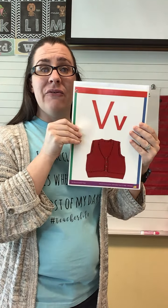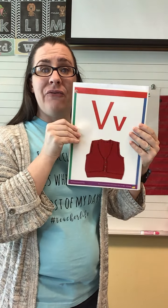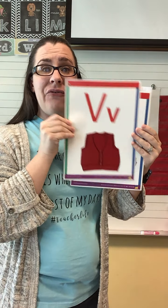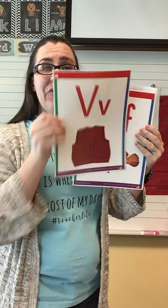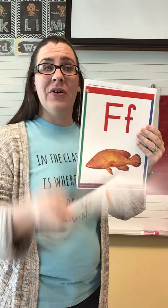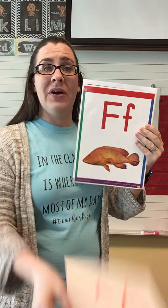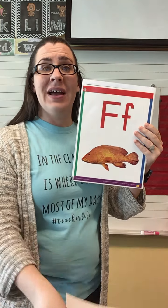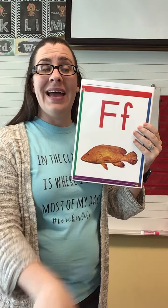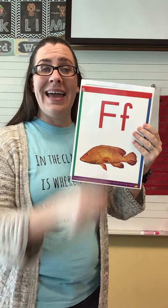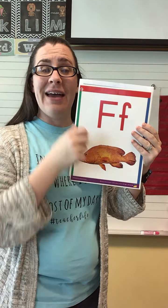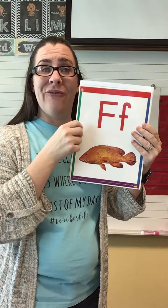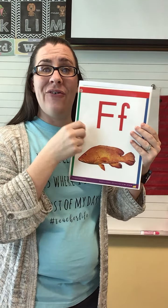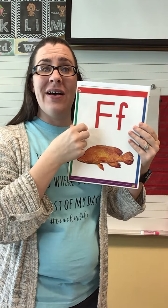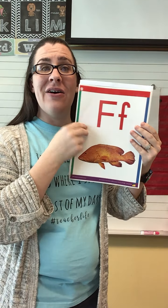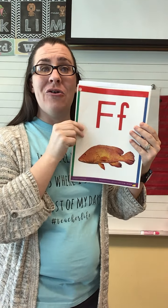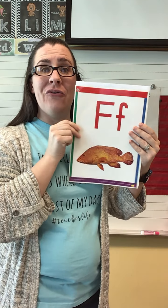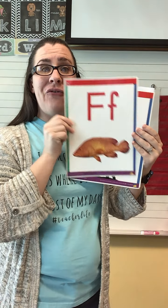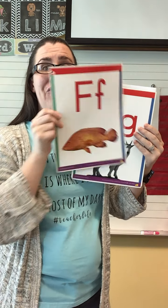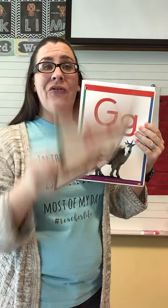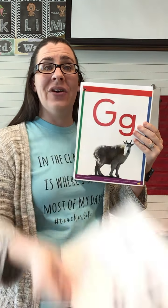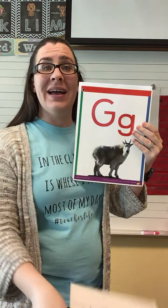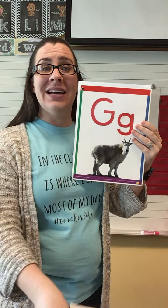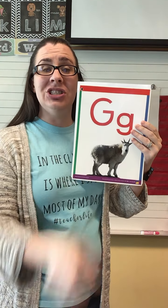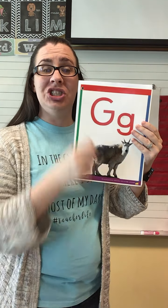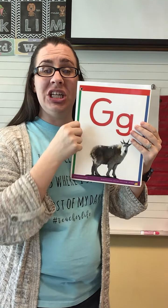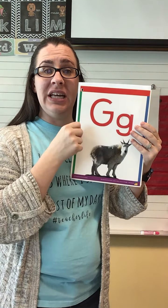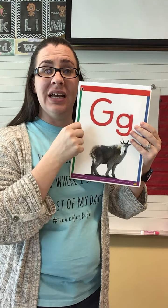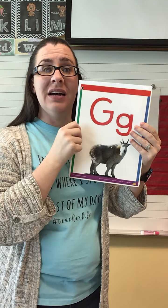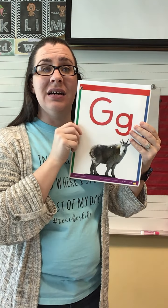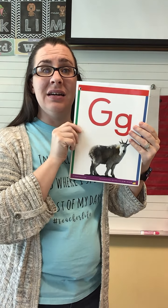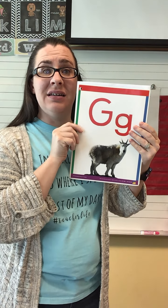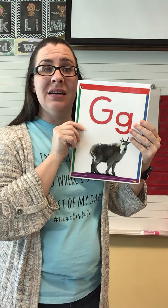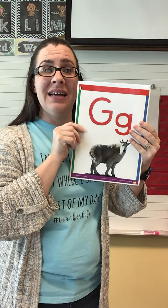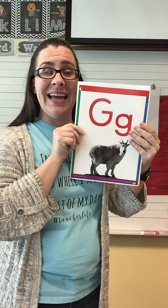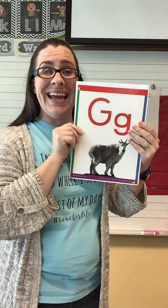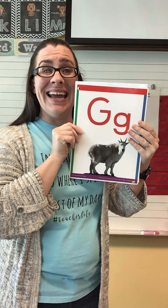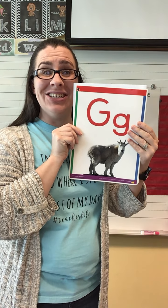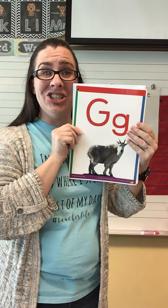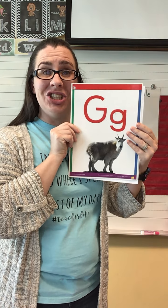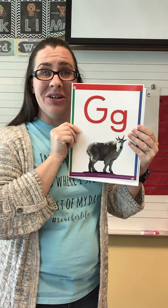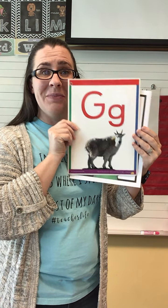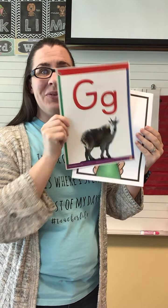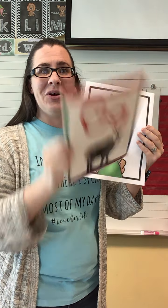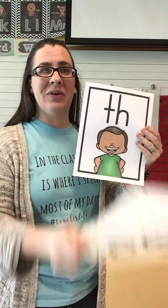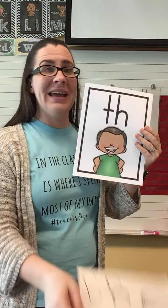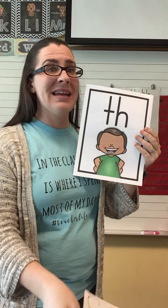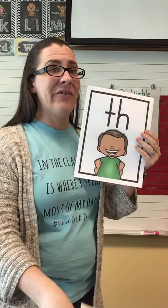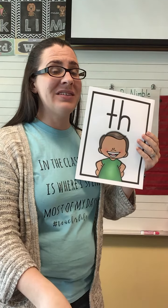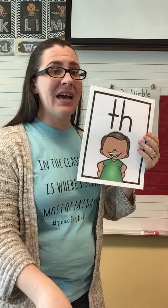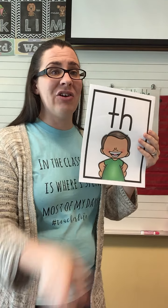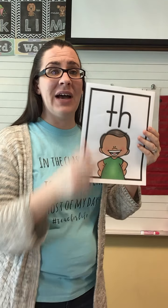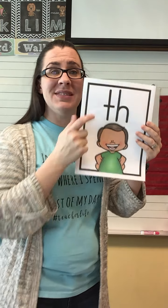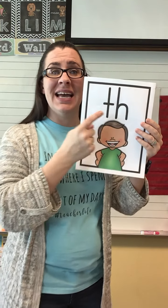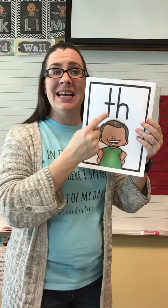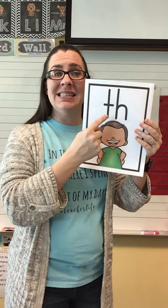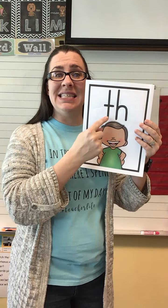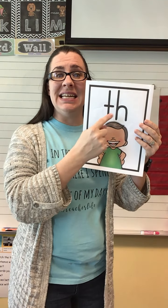F, F, G, G, and J. Okay, now the digraphs. T,